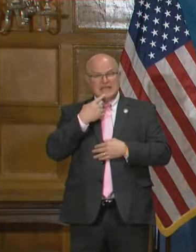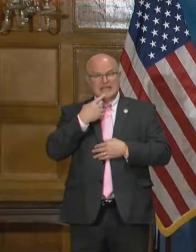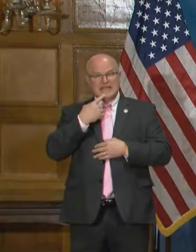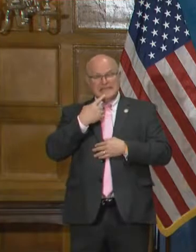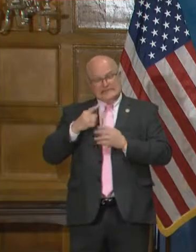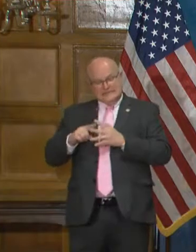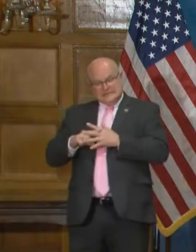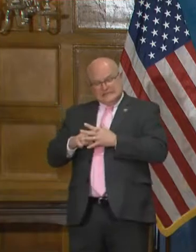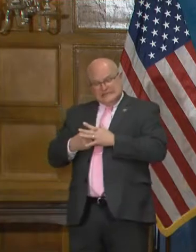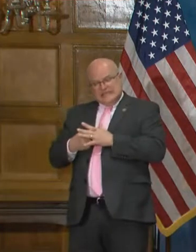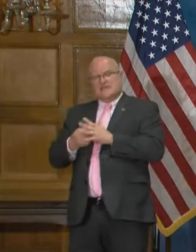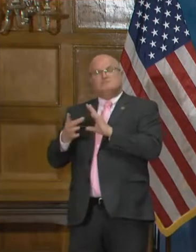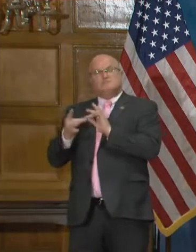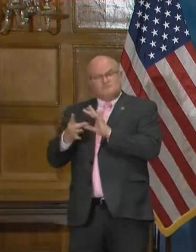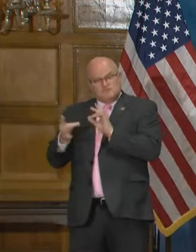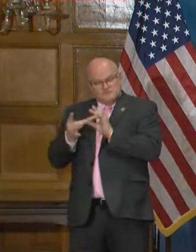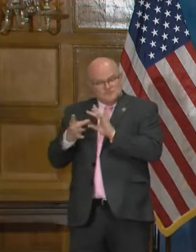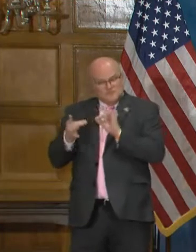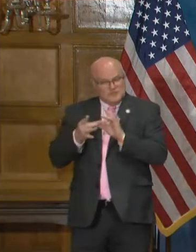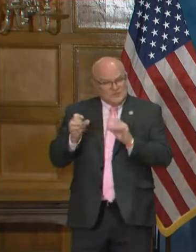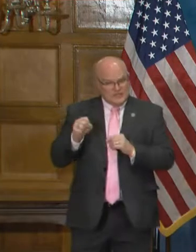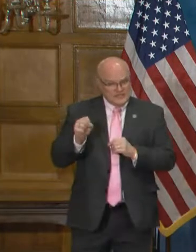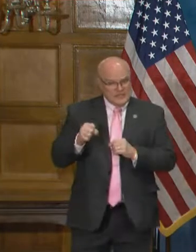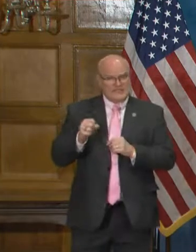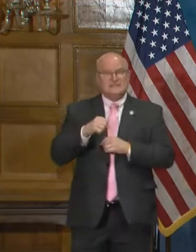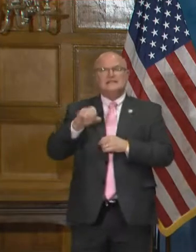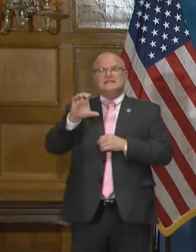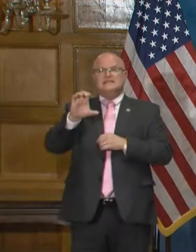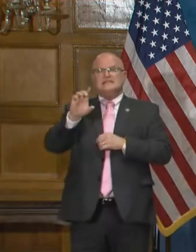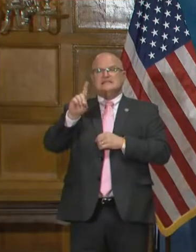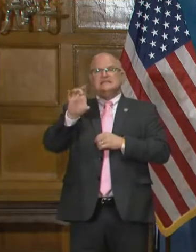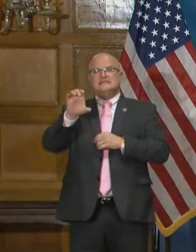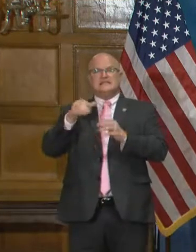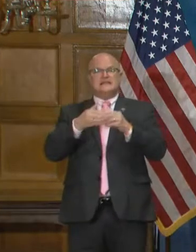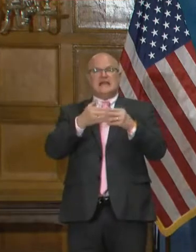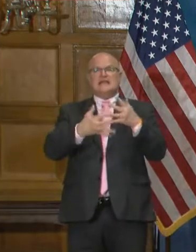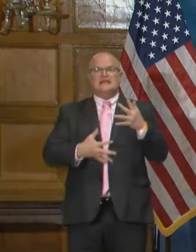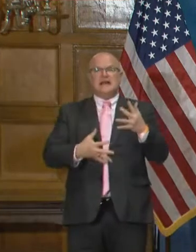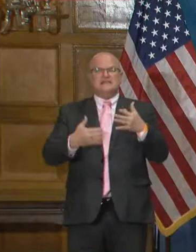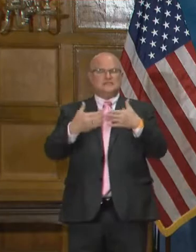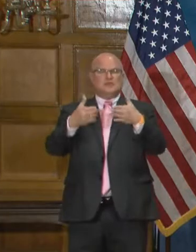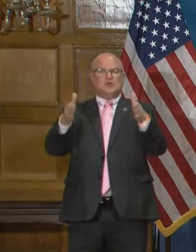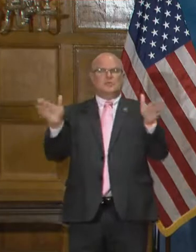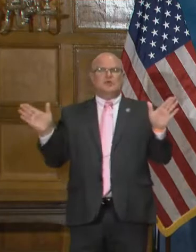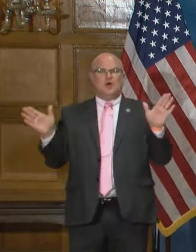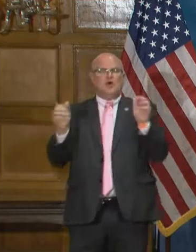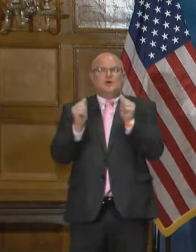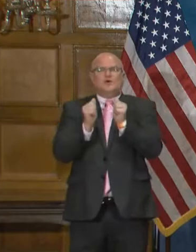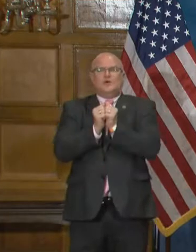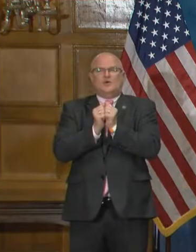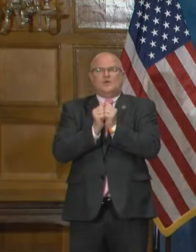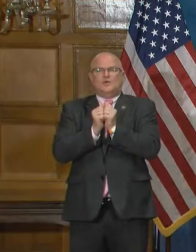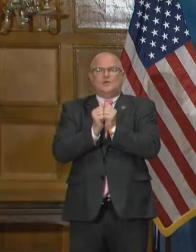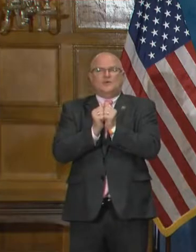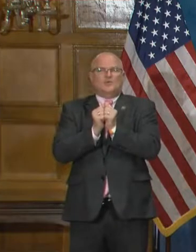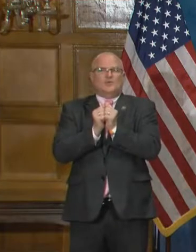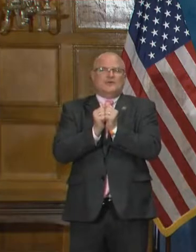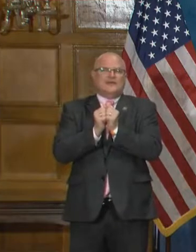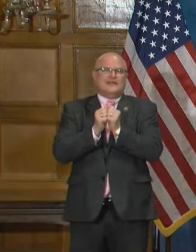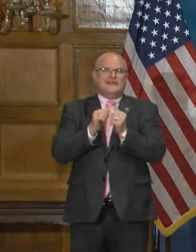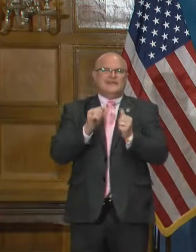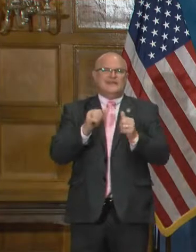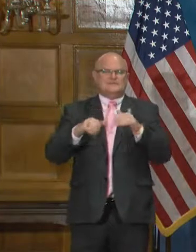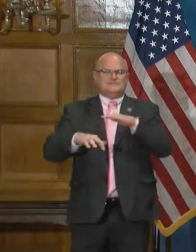outset, we've talked about it a lot and the CDC guidelines is so broad in the, uh, in the